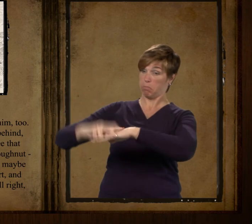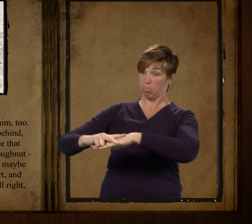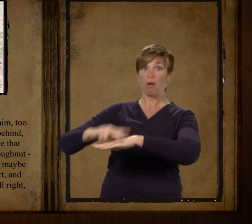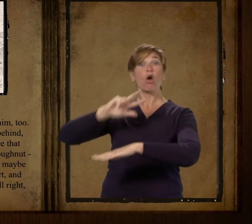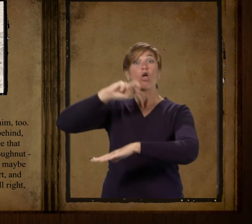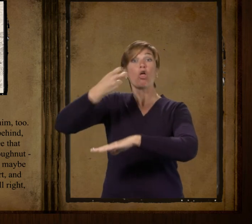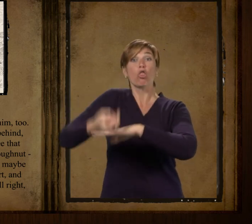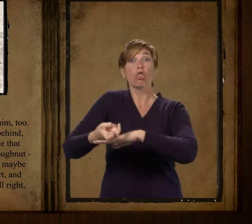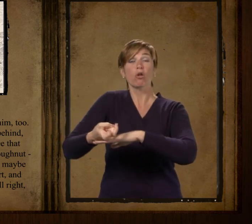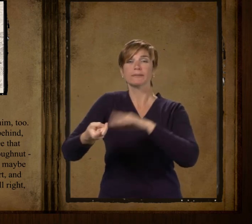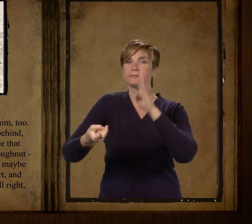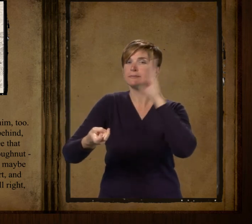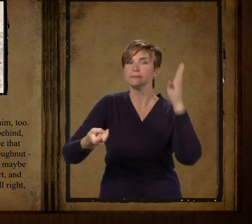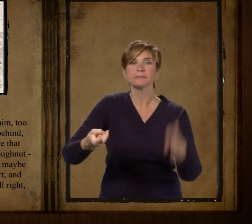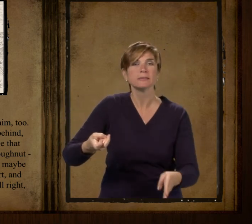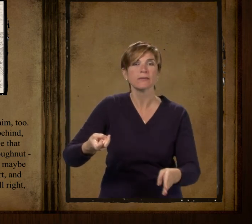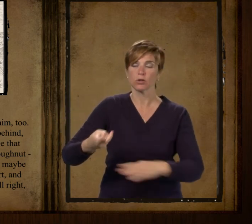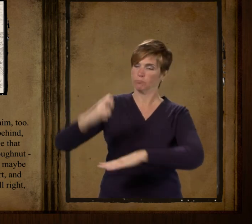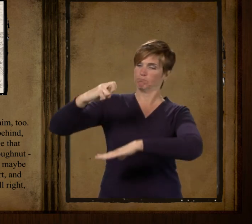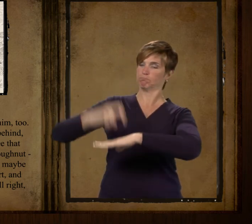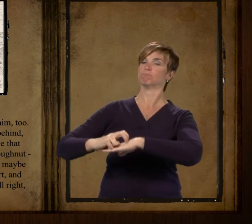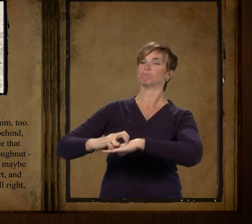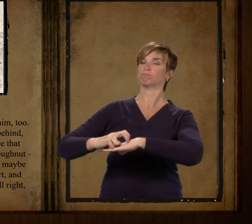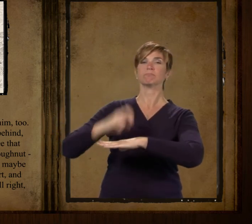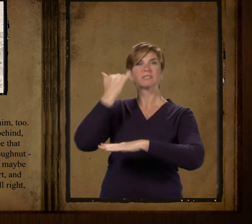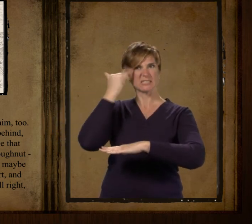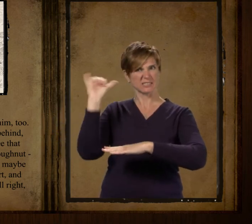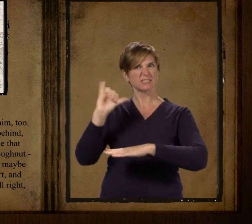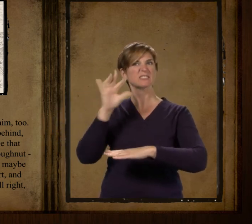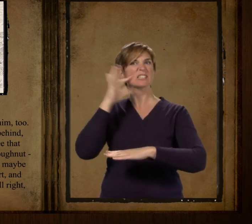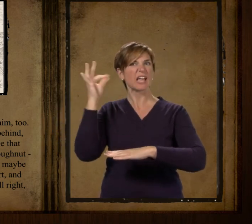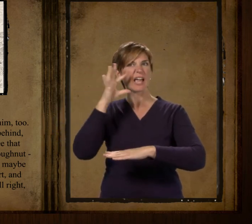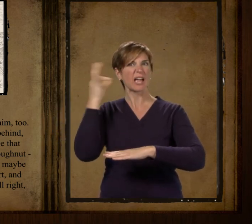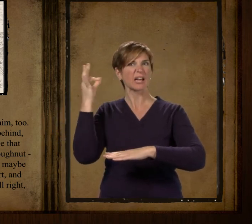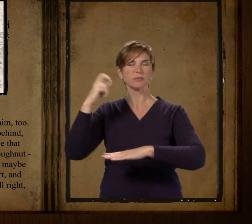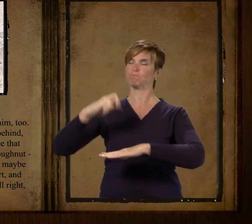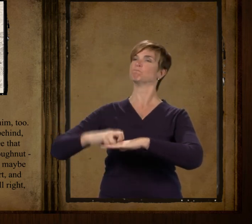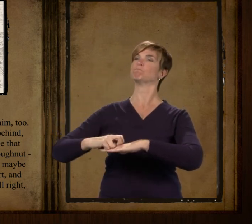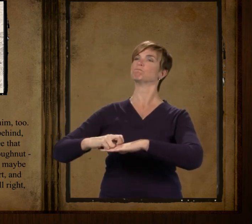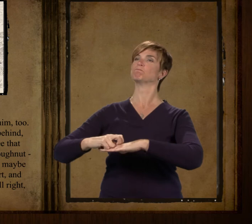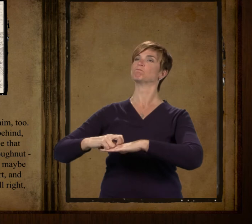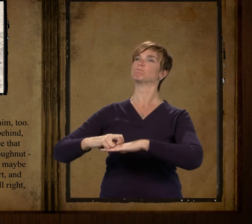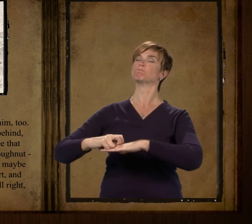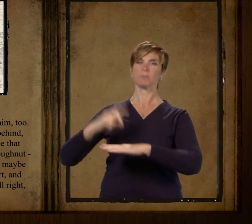and if he got a good start and come down flat-footed and all right like a cat